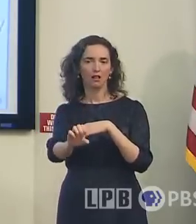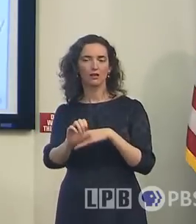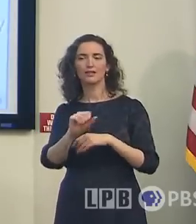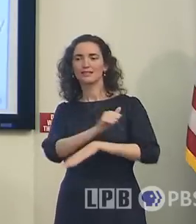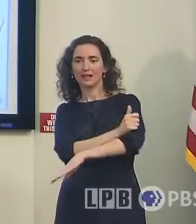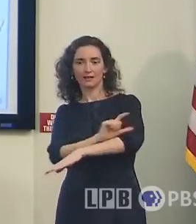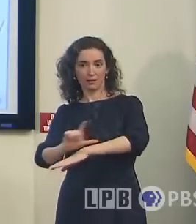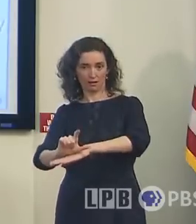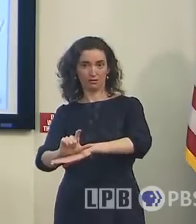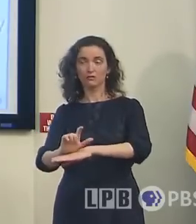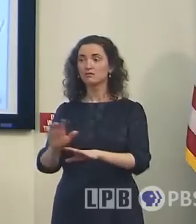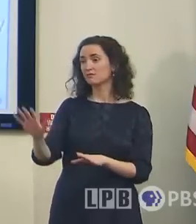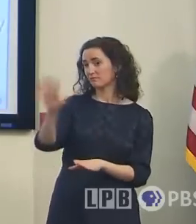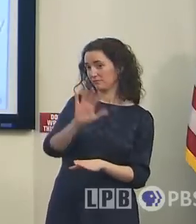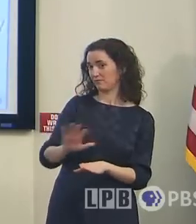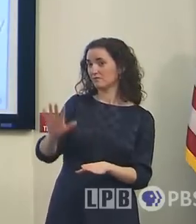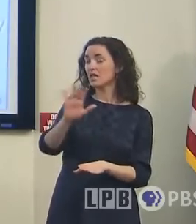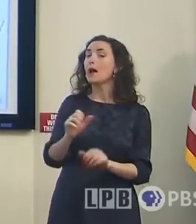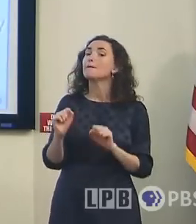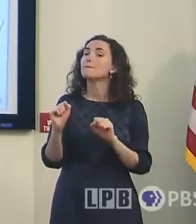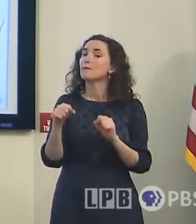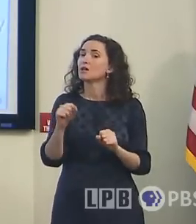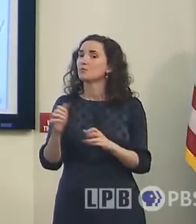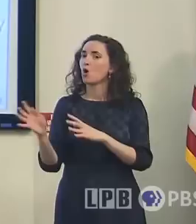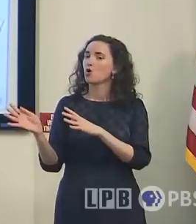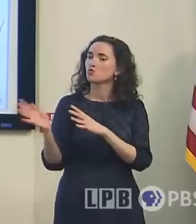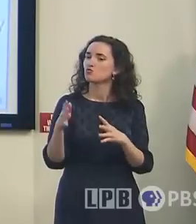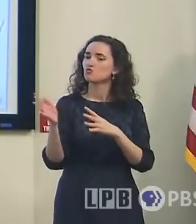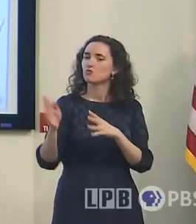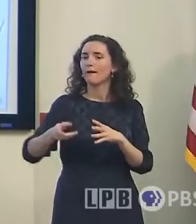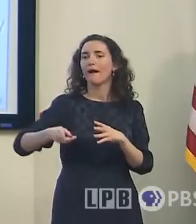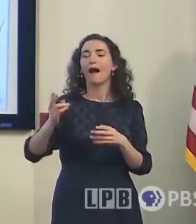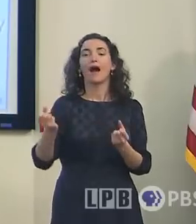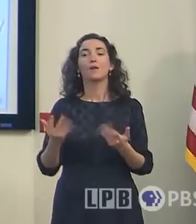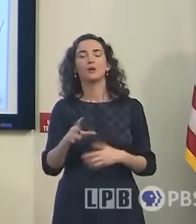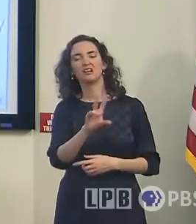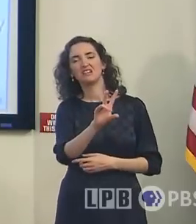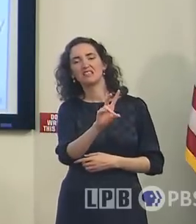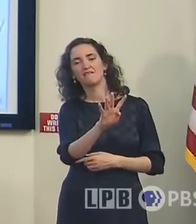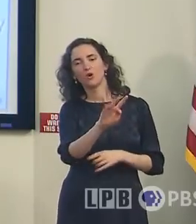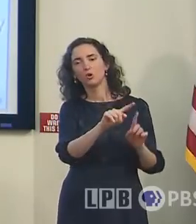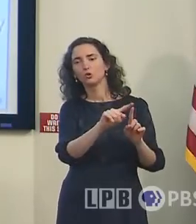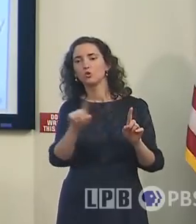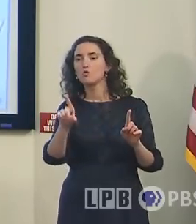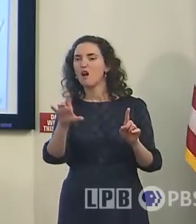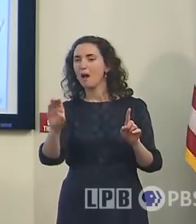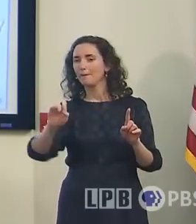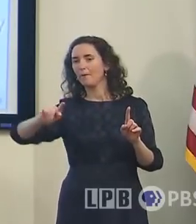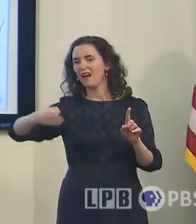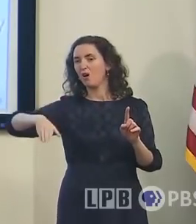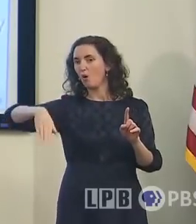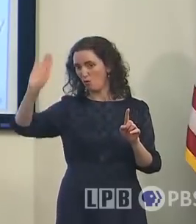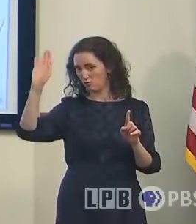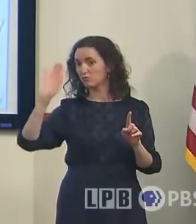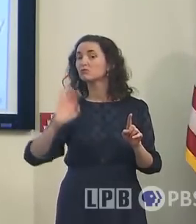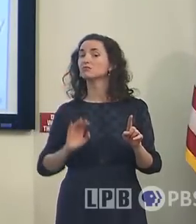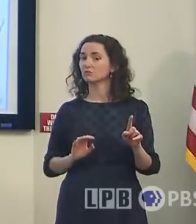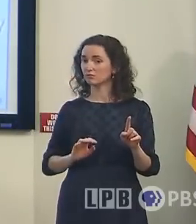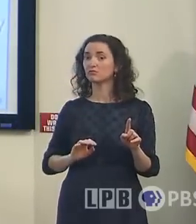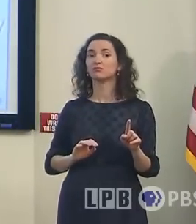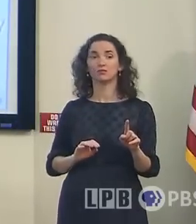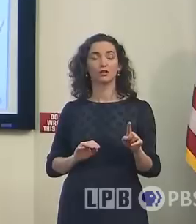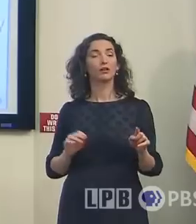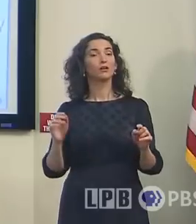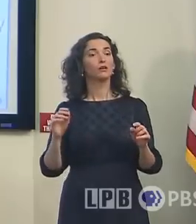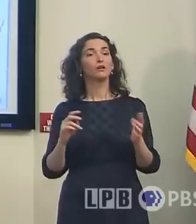it's still possible you can see winds gusting from 74 up to over 100 miles per hour. Again, you do